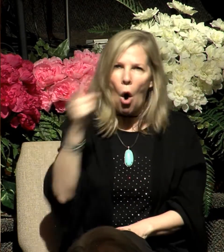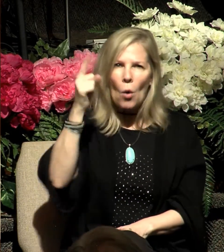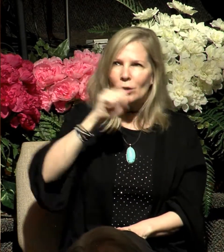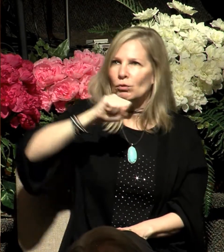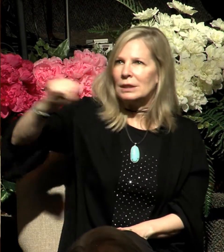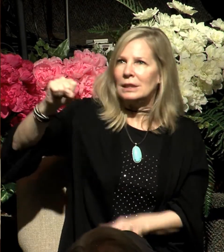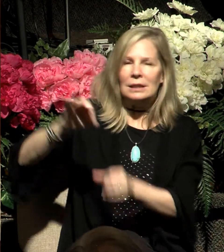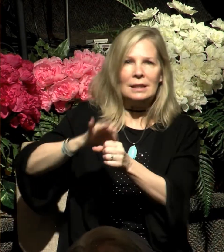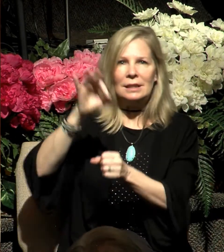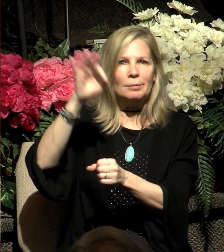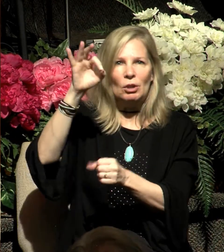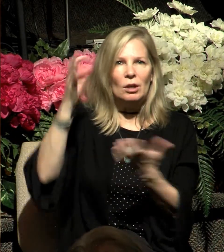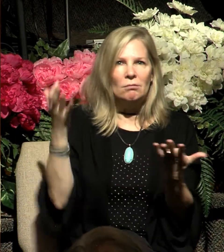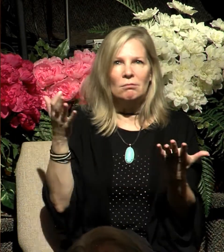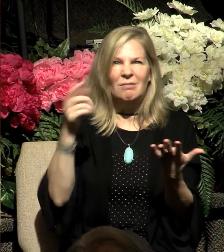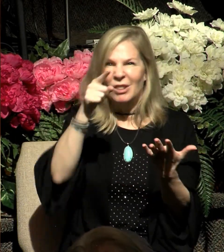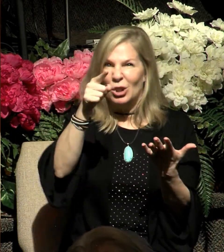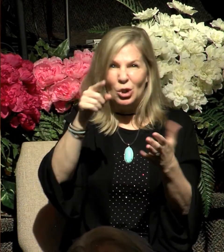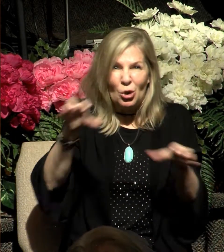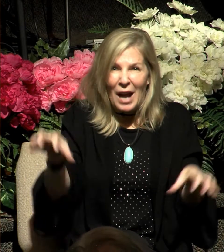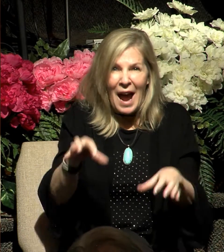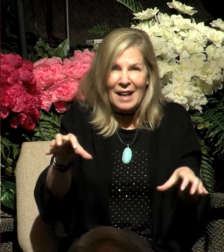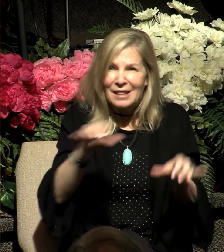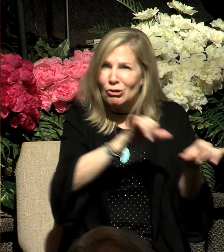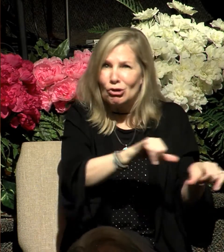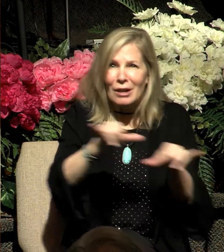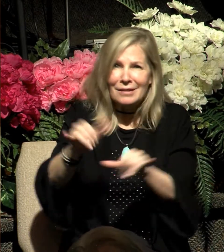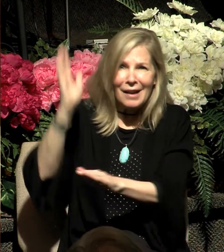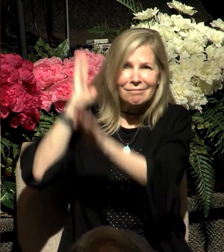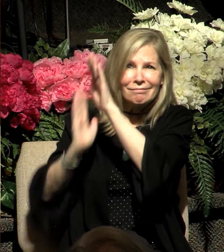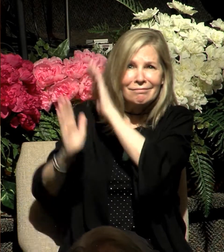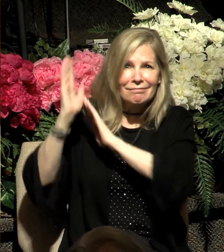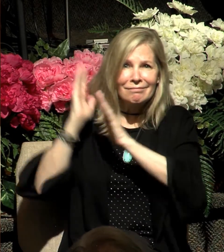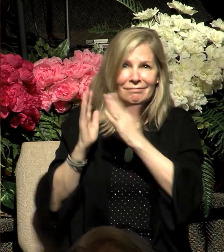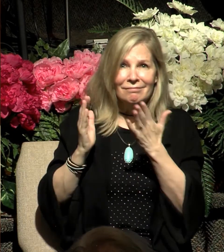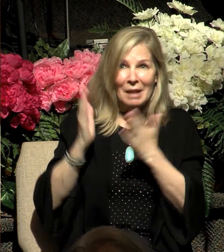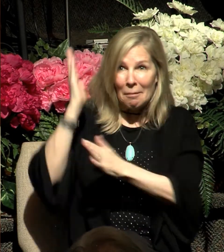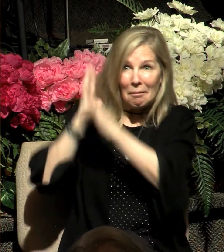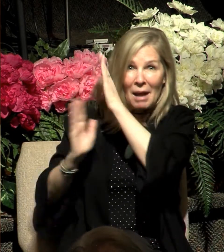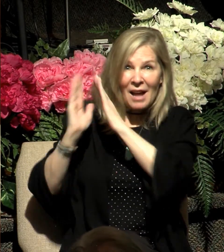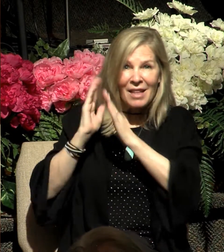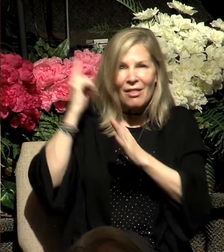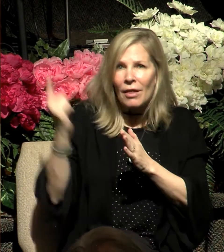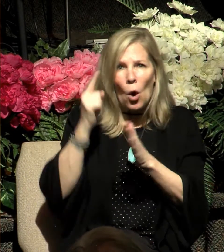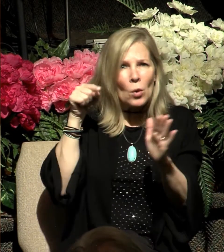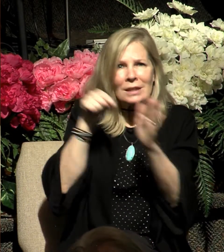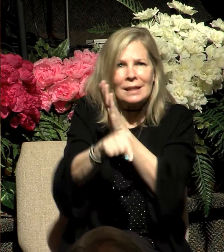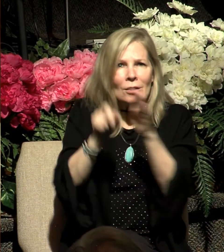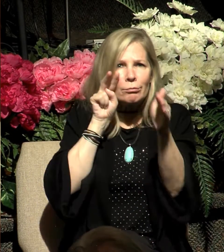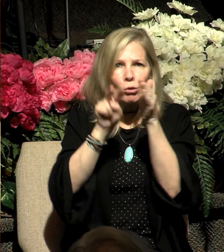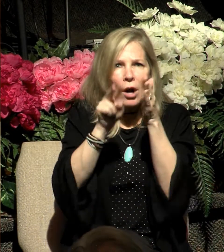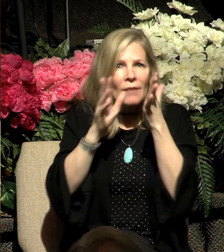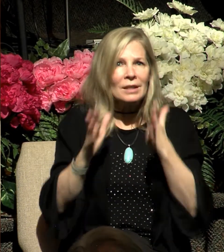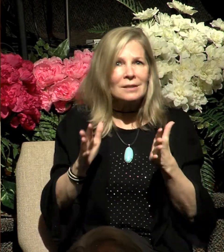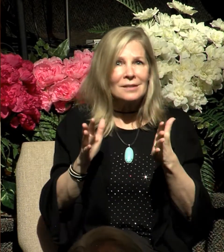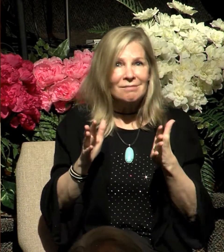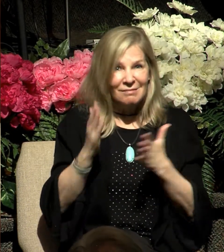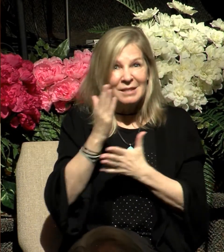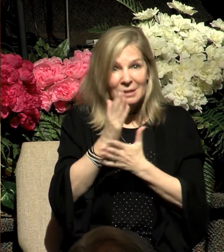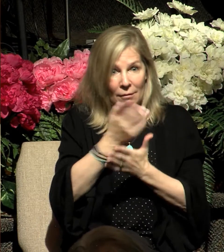fathers did. Which one of the prophets did your fathers not persecute? They killed those who had previously announced the coming of the righteous one, whose